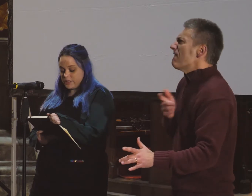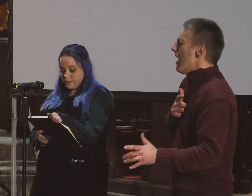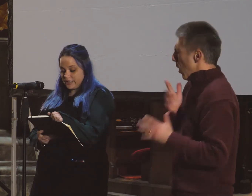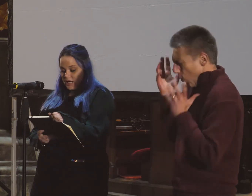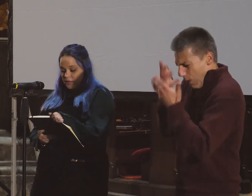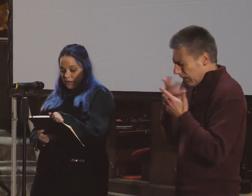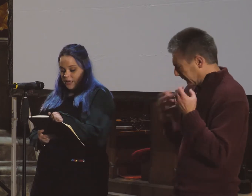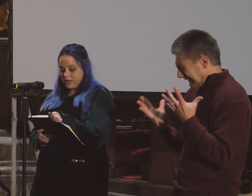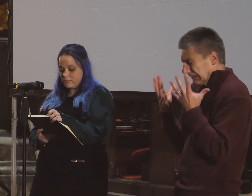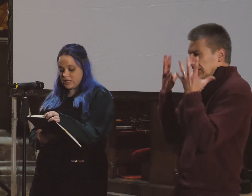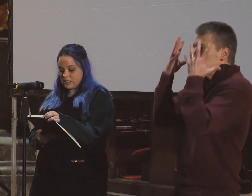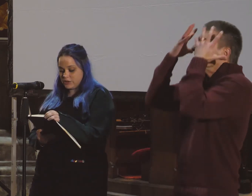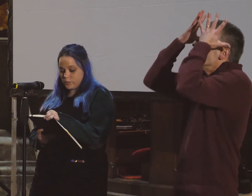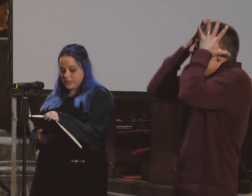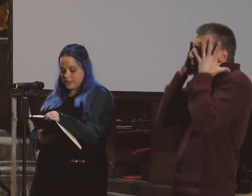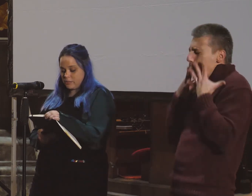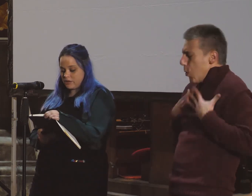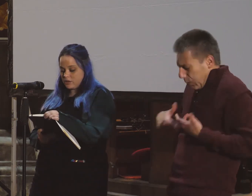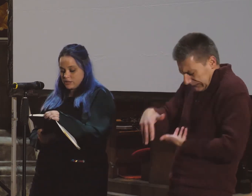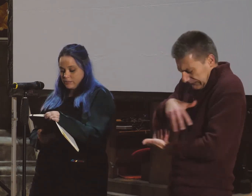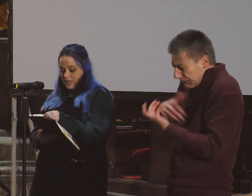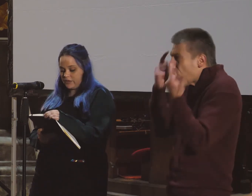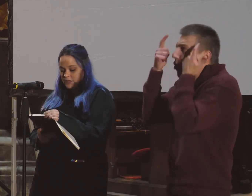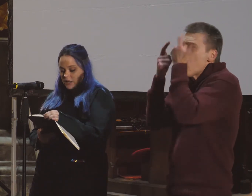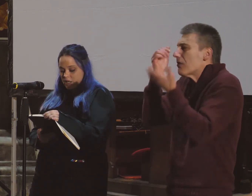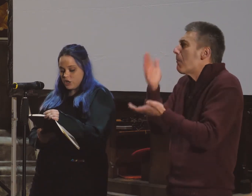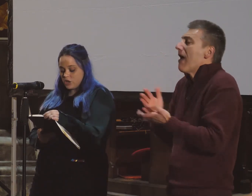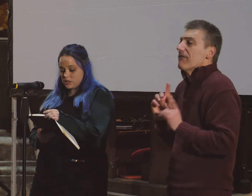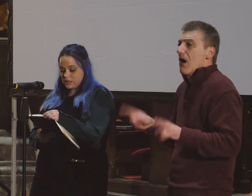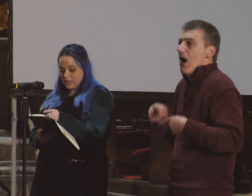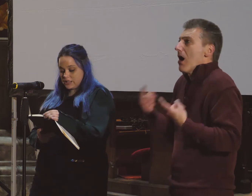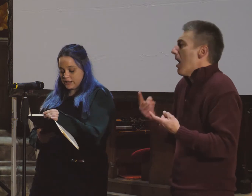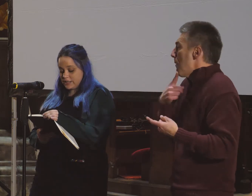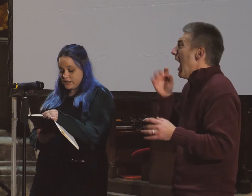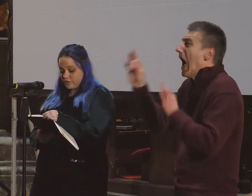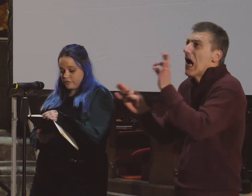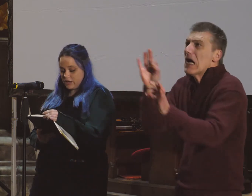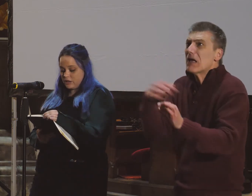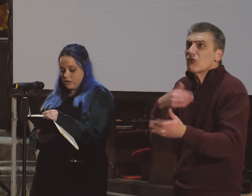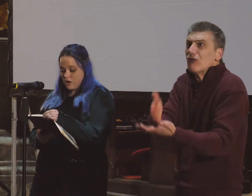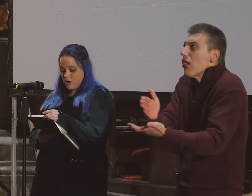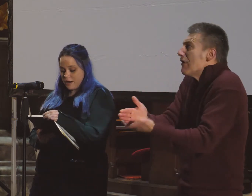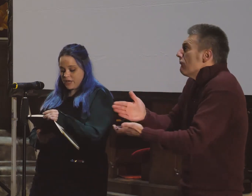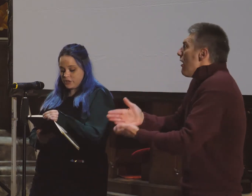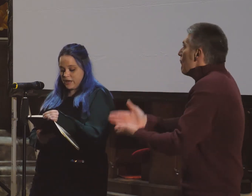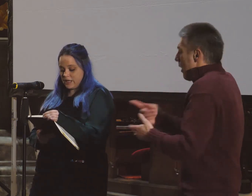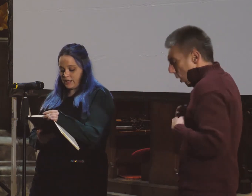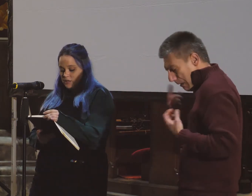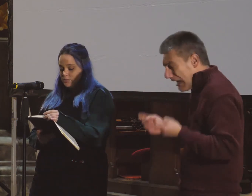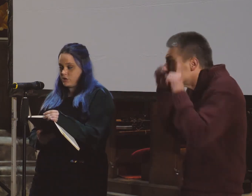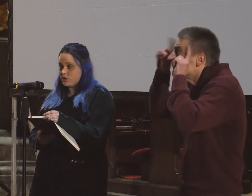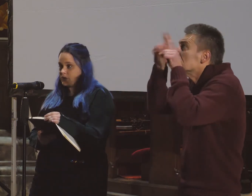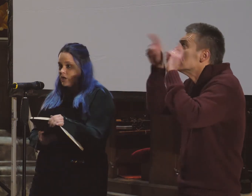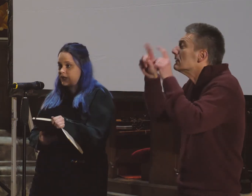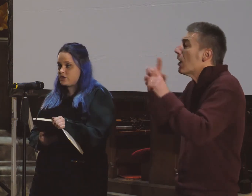encompass my entire being, mixing, twisting my thoughts and beliefs. Constantly asking, is this for real, or am I just making